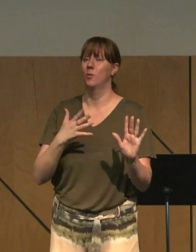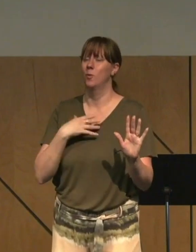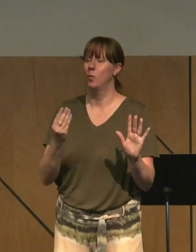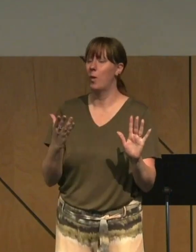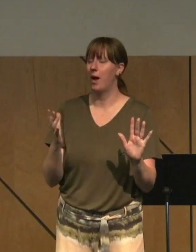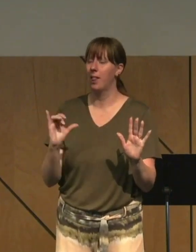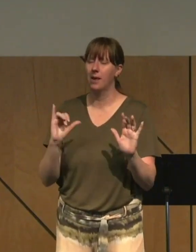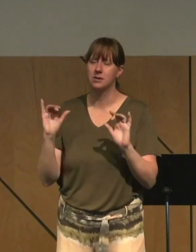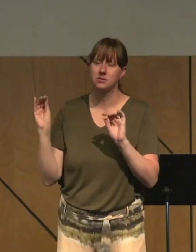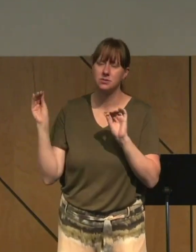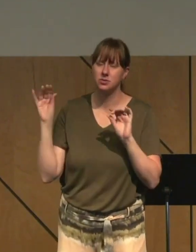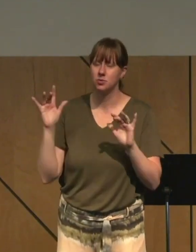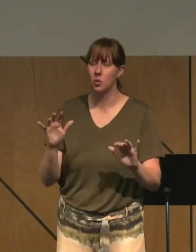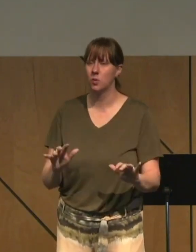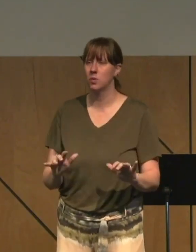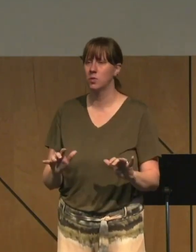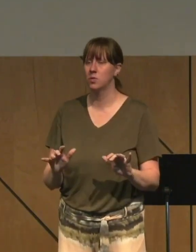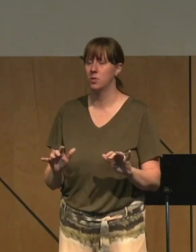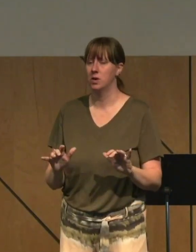snow.